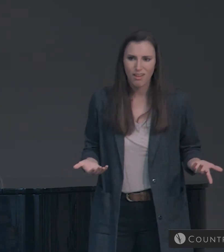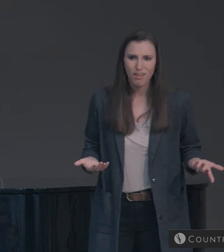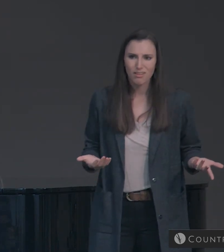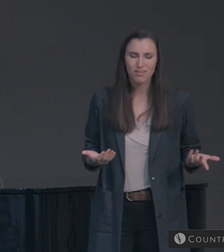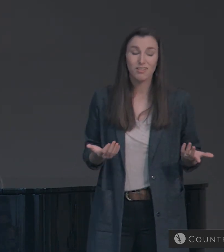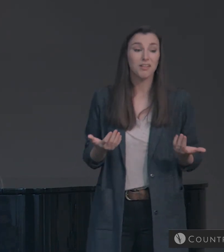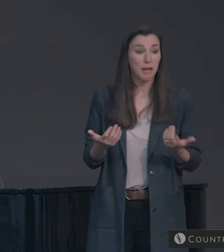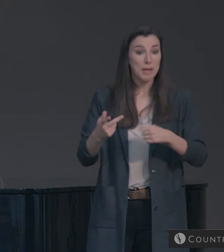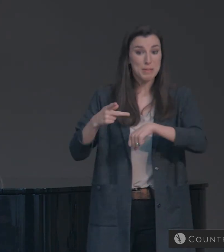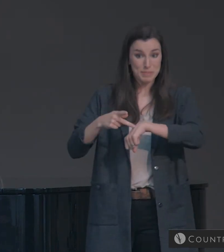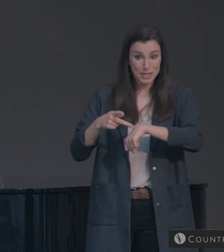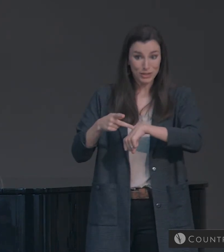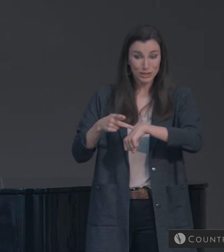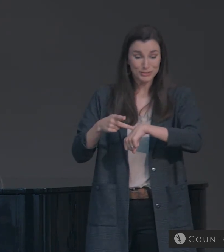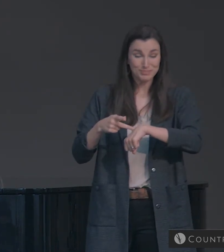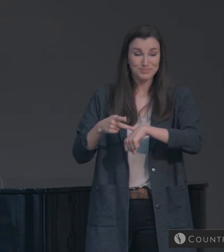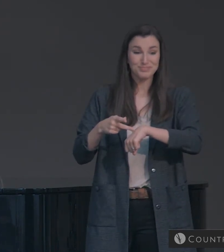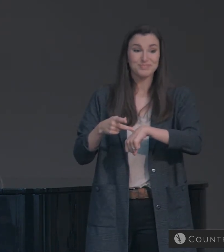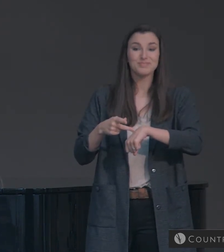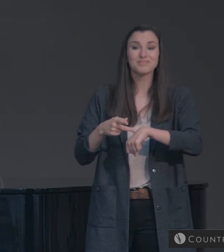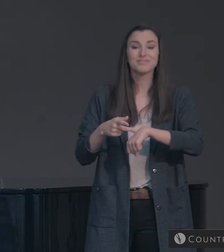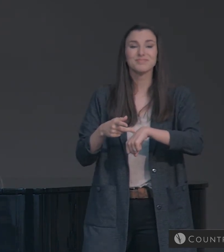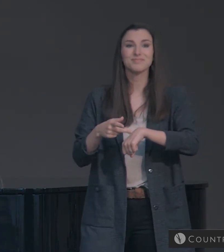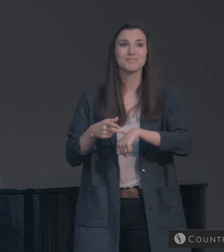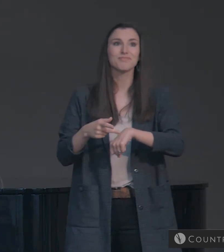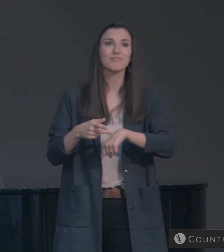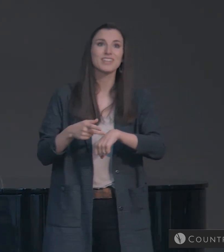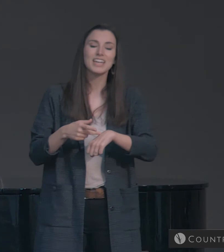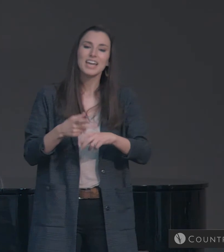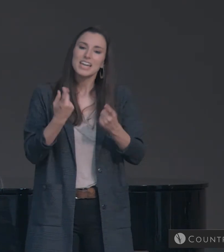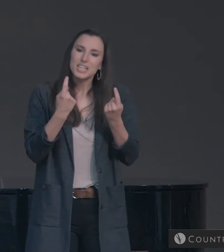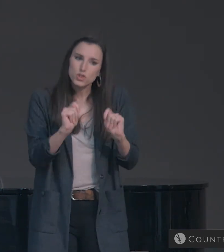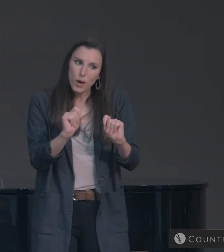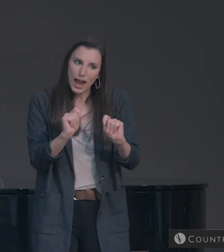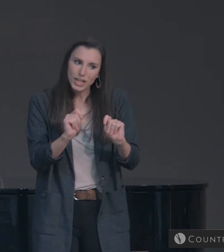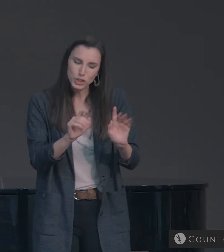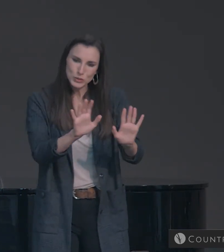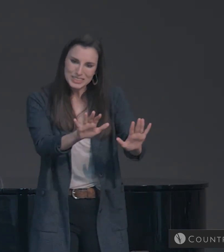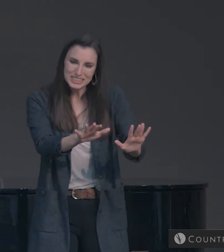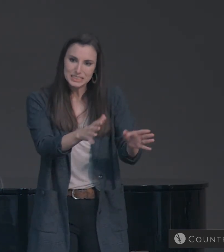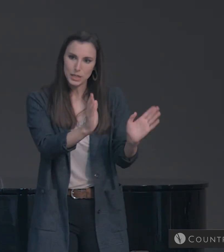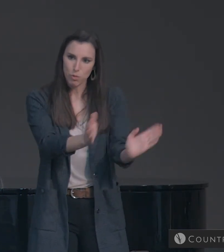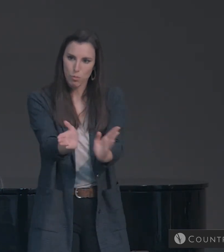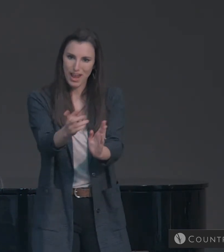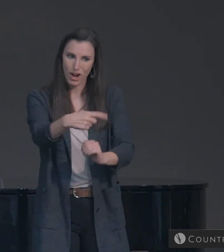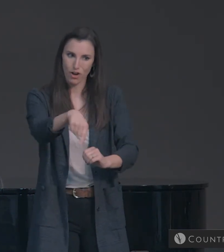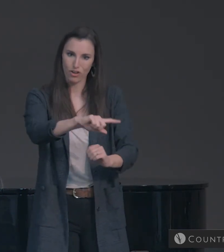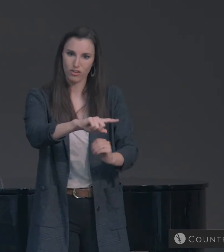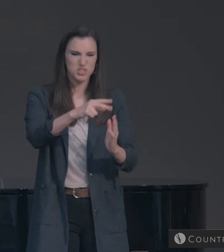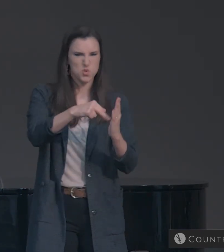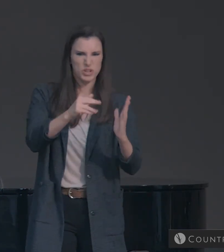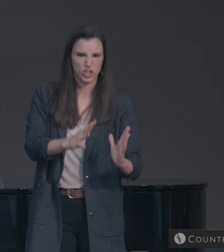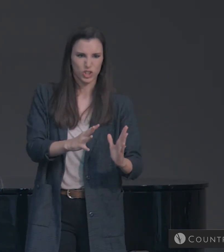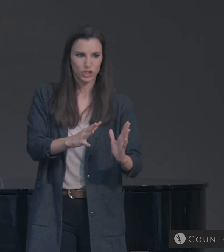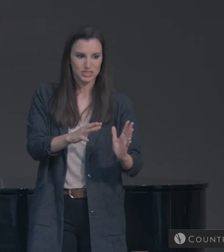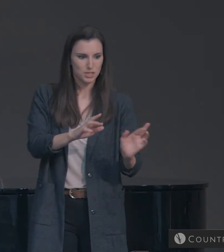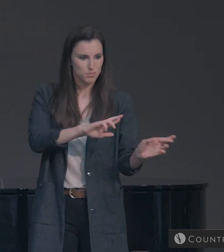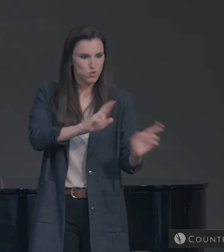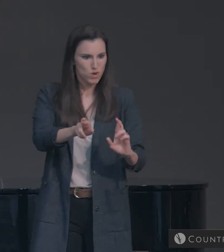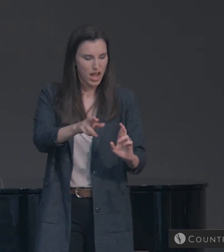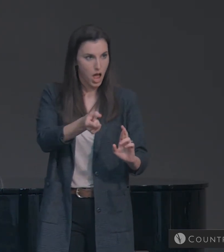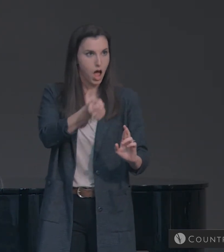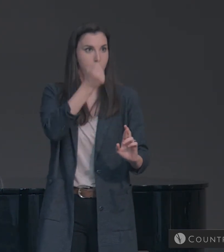Well, Peter is responding and preparing his readers to respond to the claims of